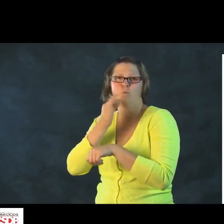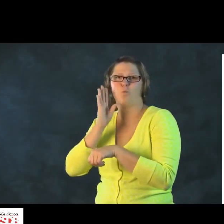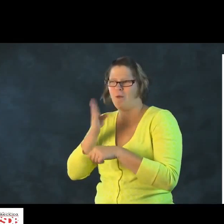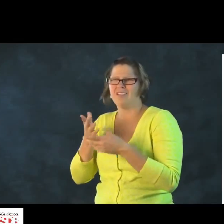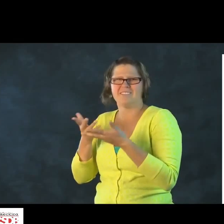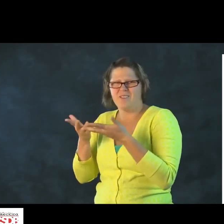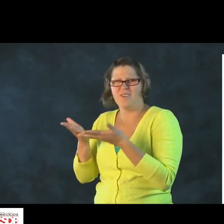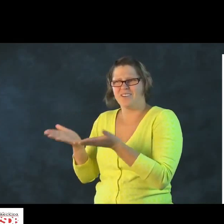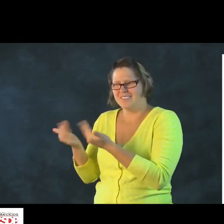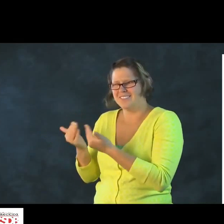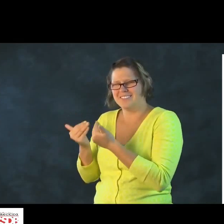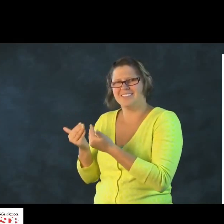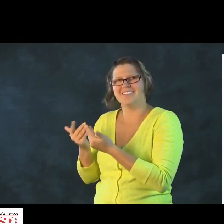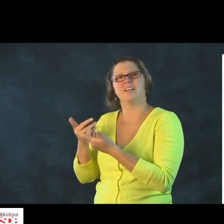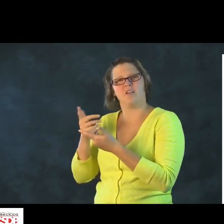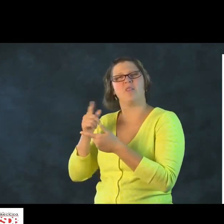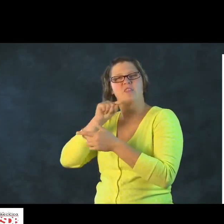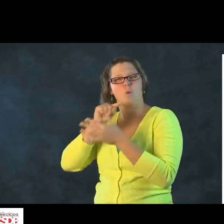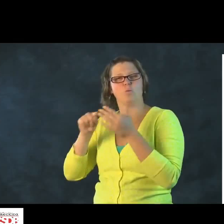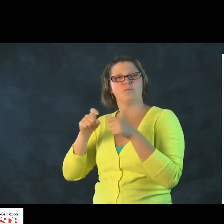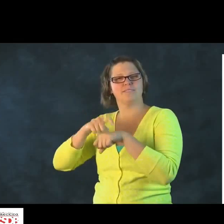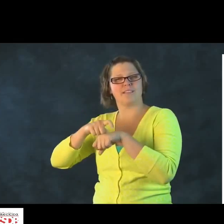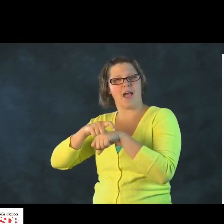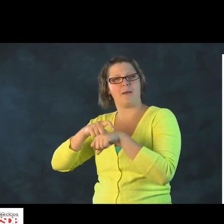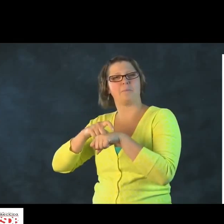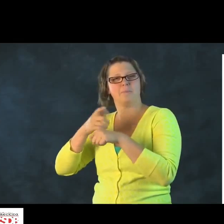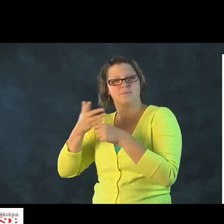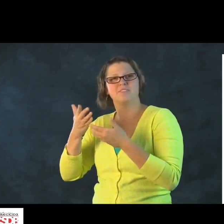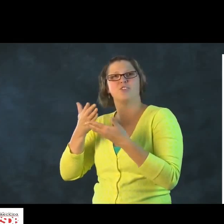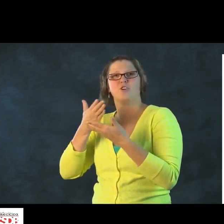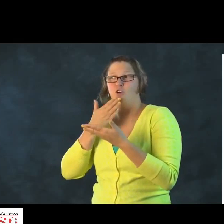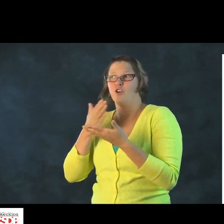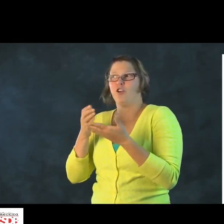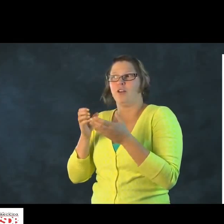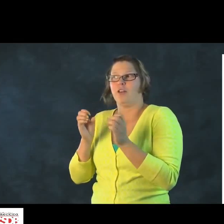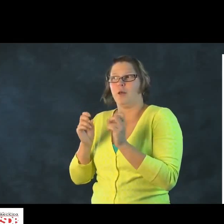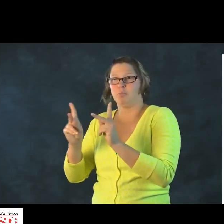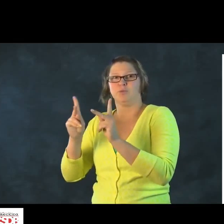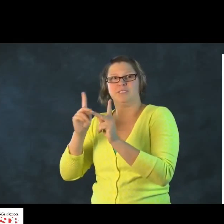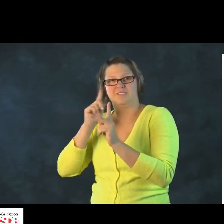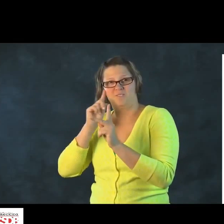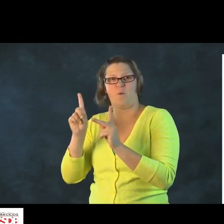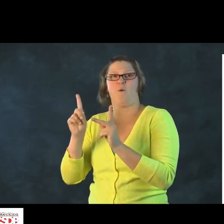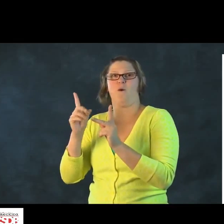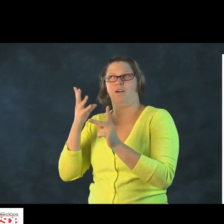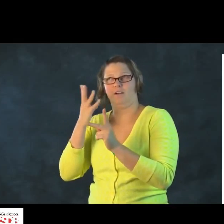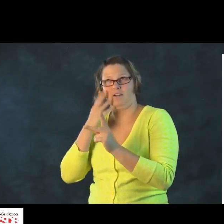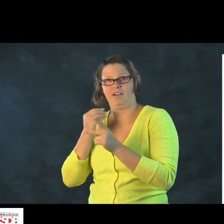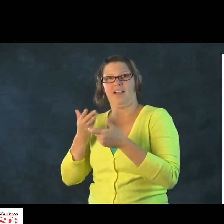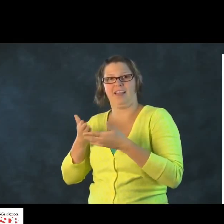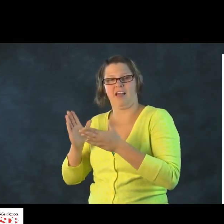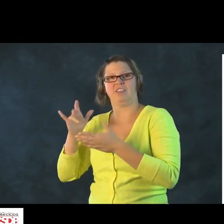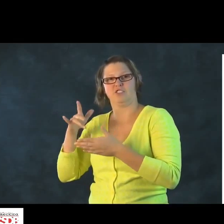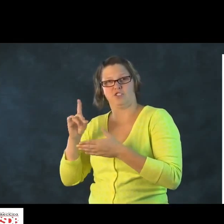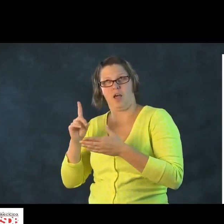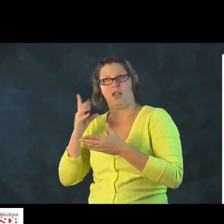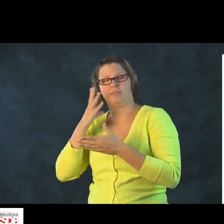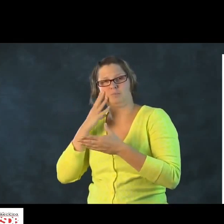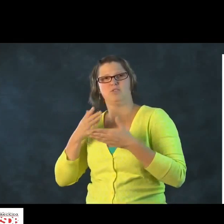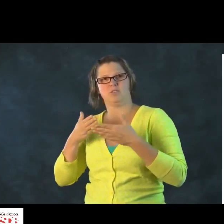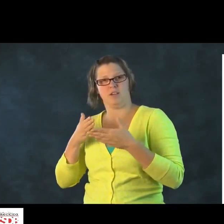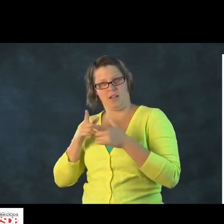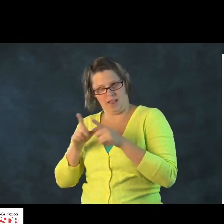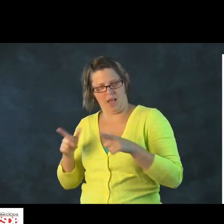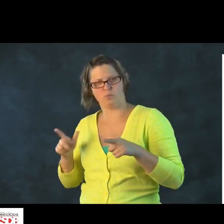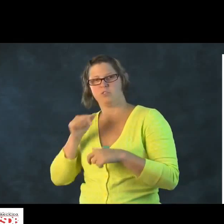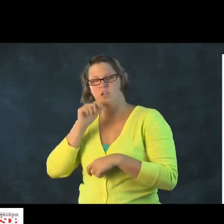Another example, you've to explain to them, you have to eat dinner soon, but you have to, again, expound upon that. You have to give them the opportunity